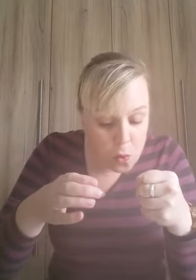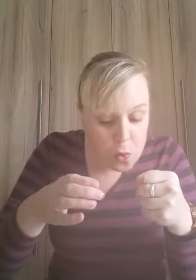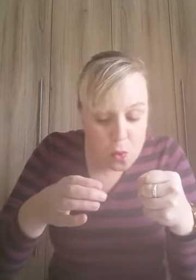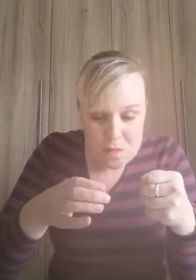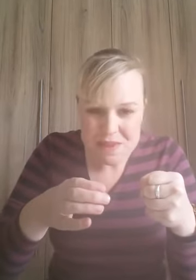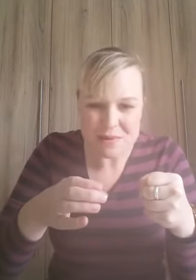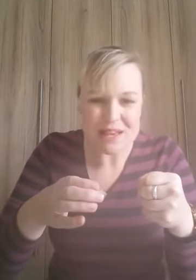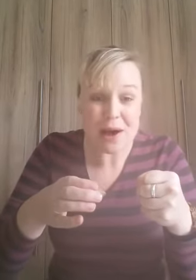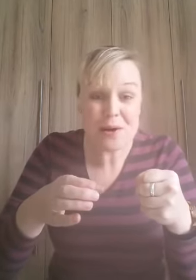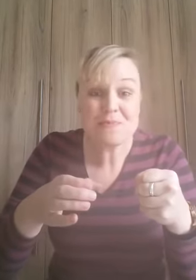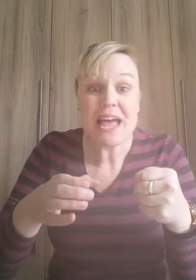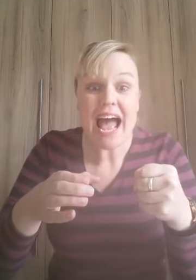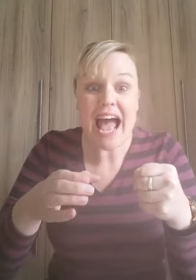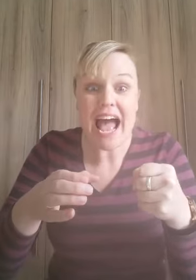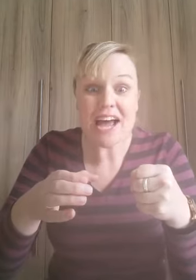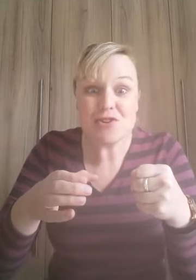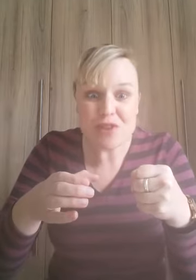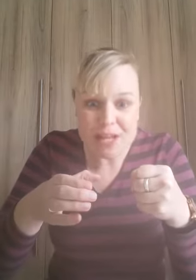there we go and drink